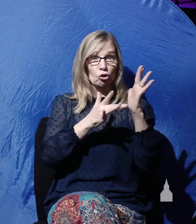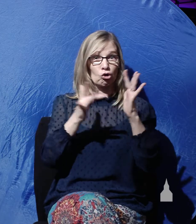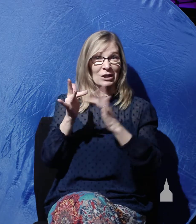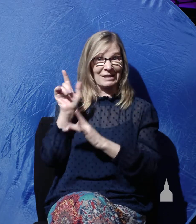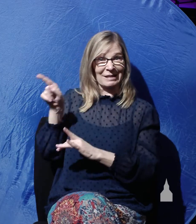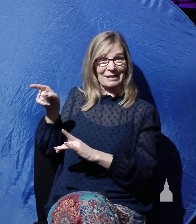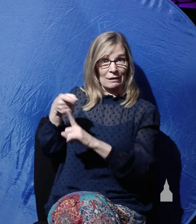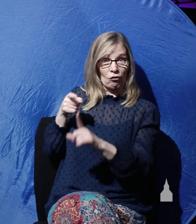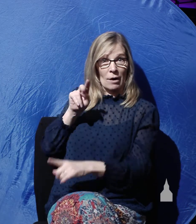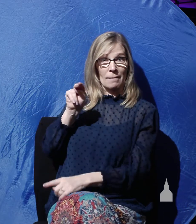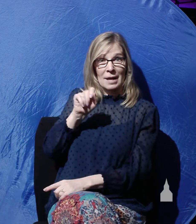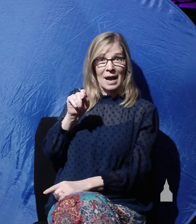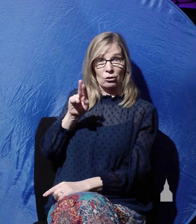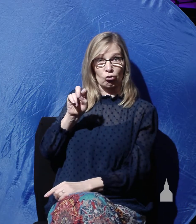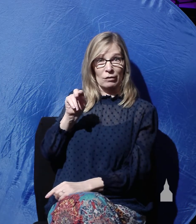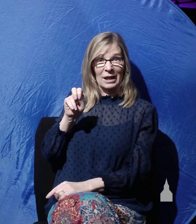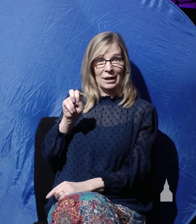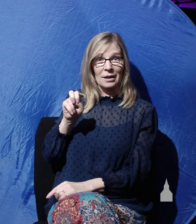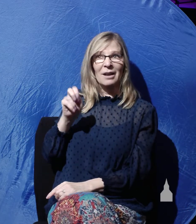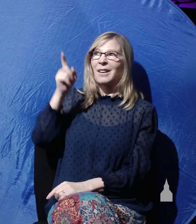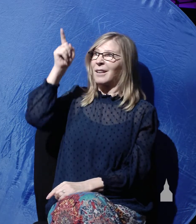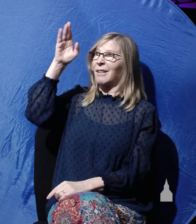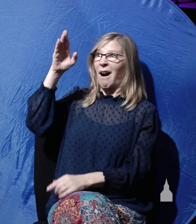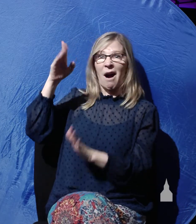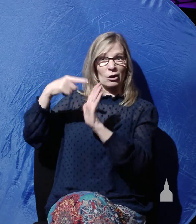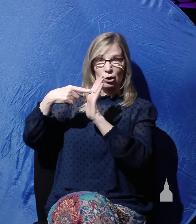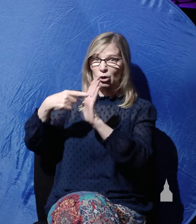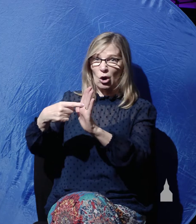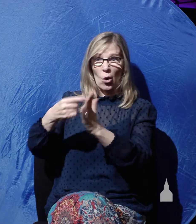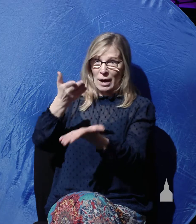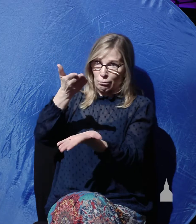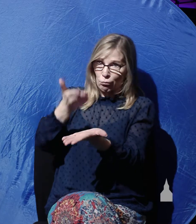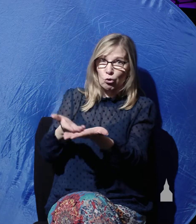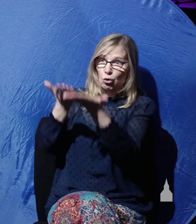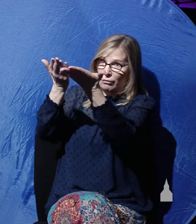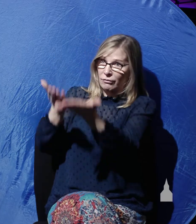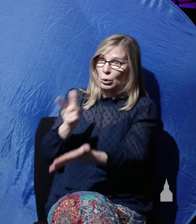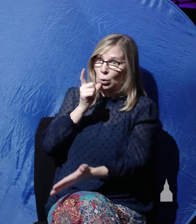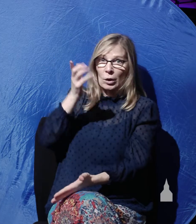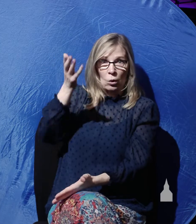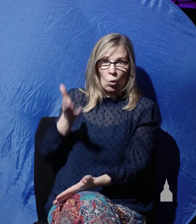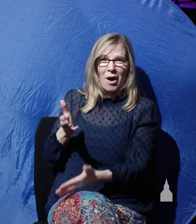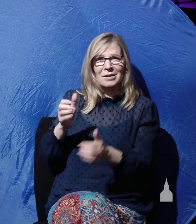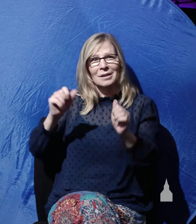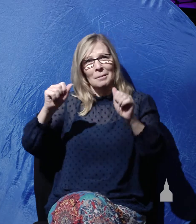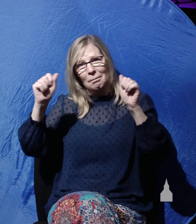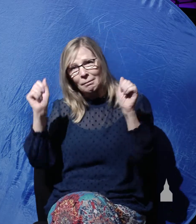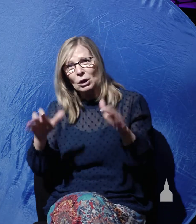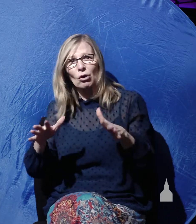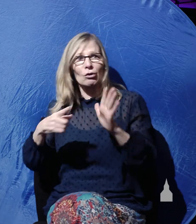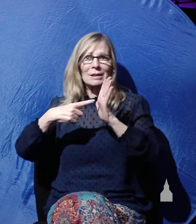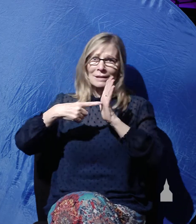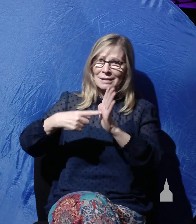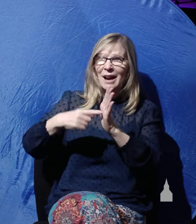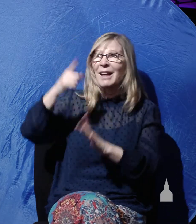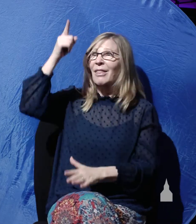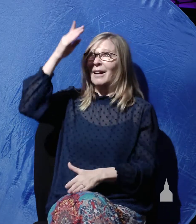a man attested to you by God with miracles and wonders and signs which God performed through him in your midst, just as you